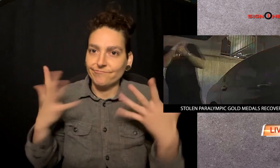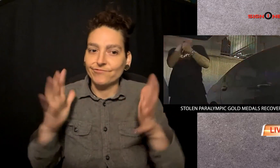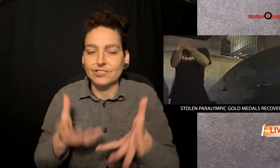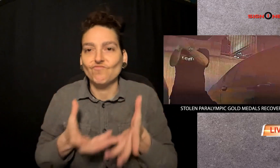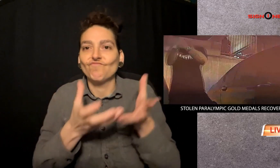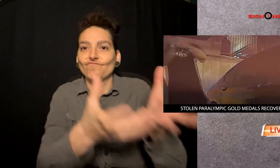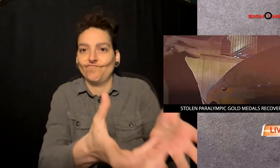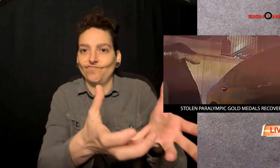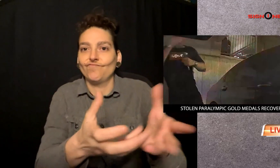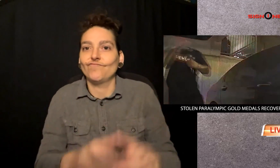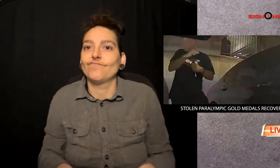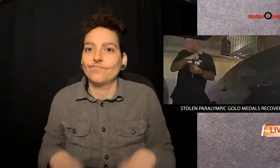recovered.